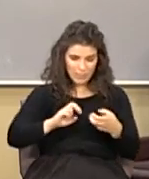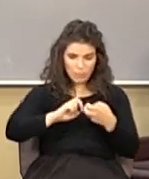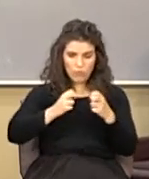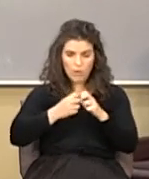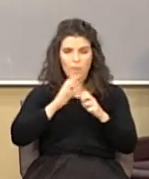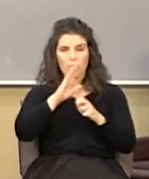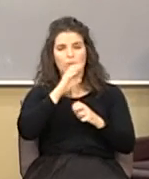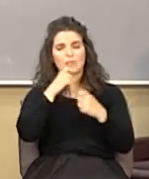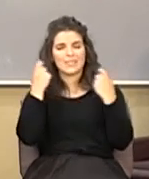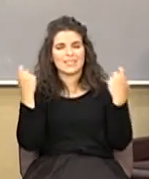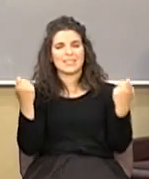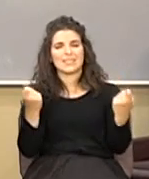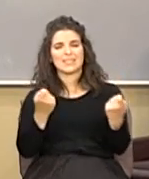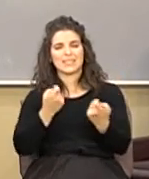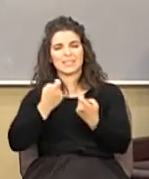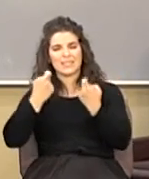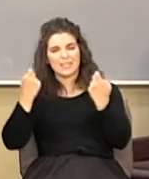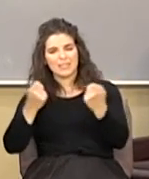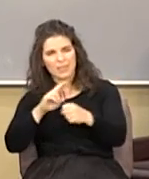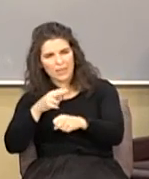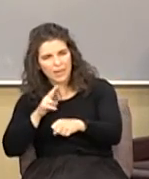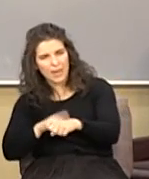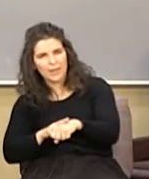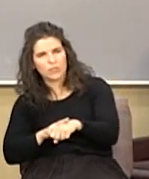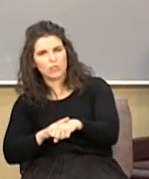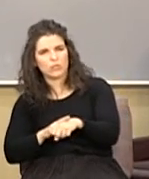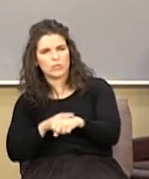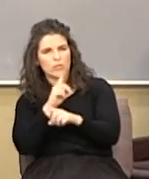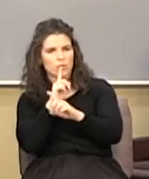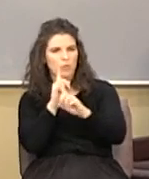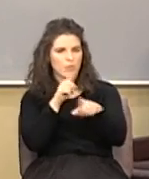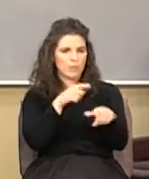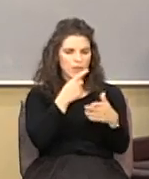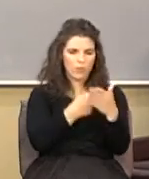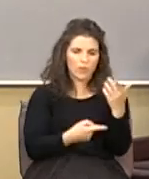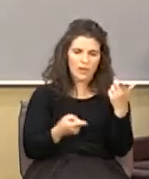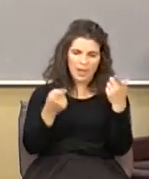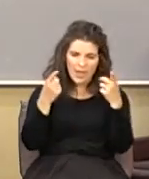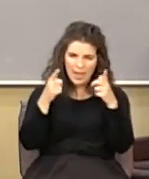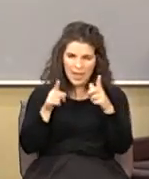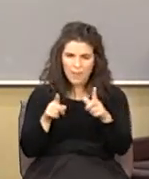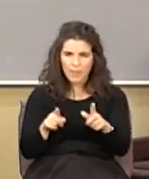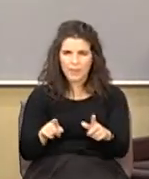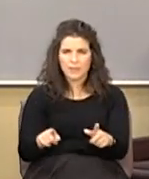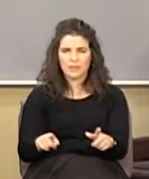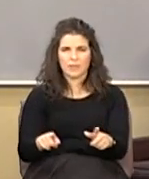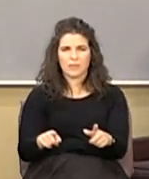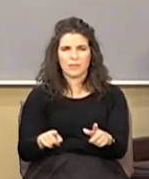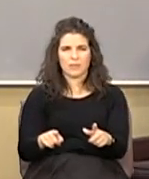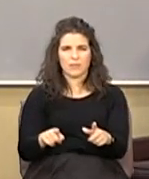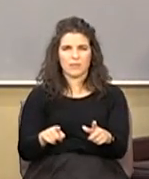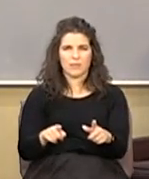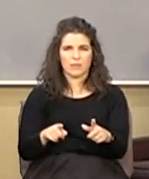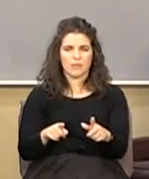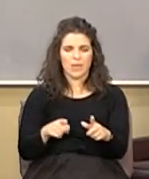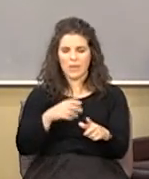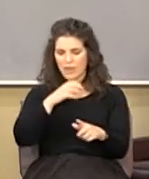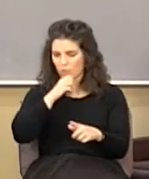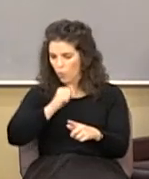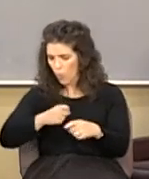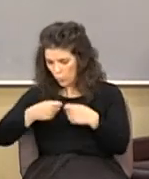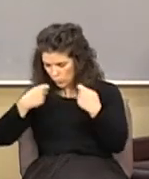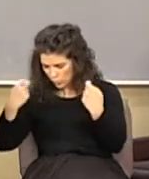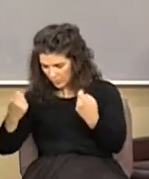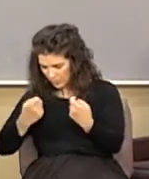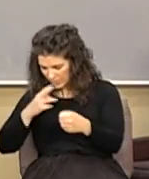it's a response to the to what goes on around you what happens to you out of an old sin